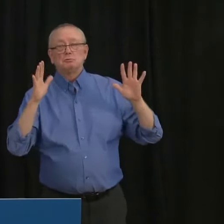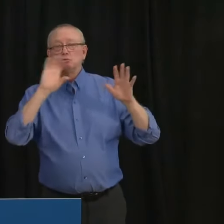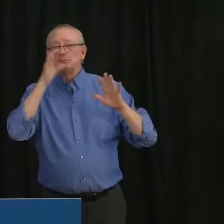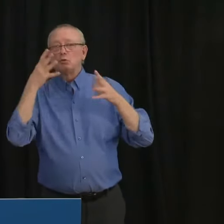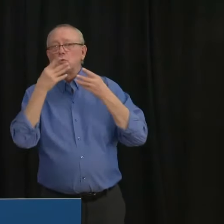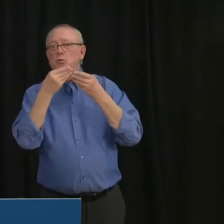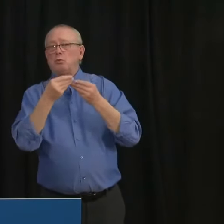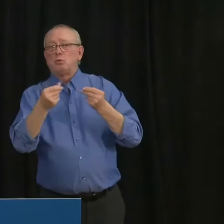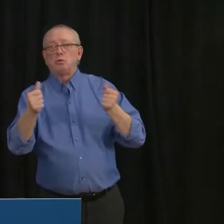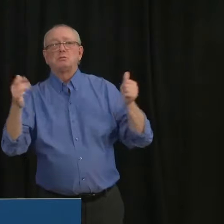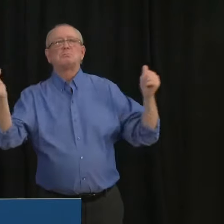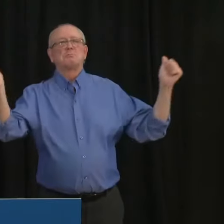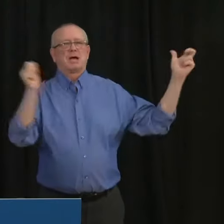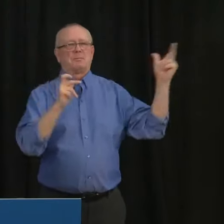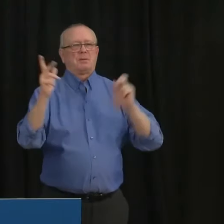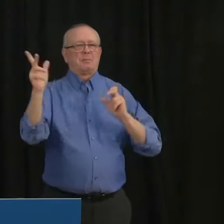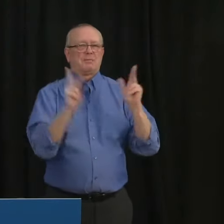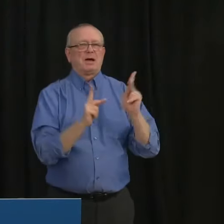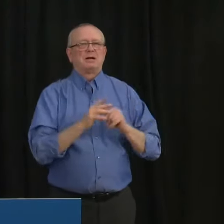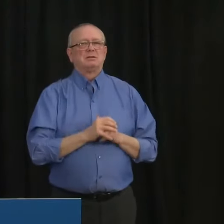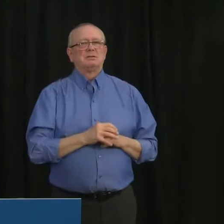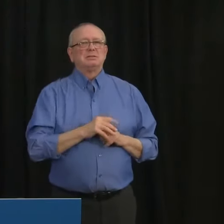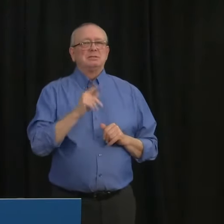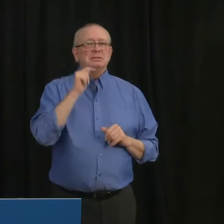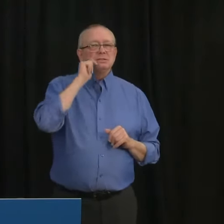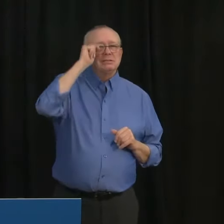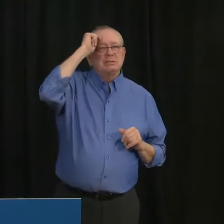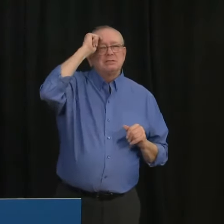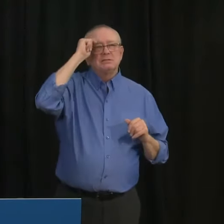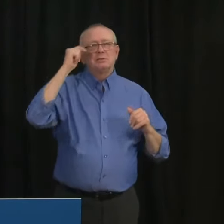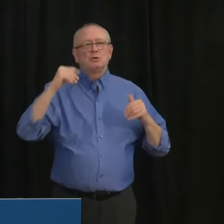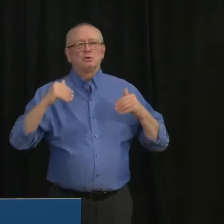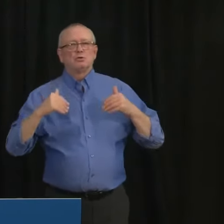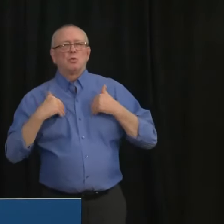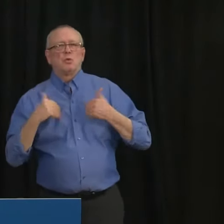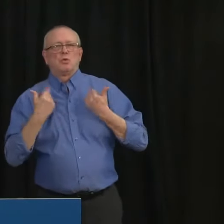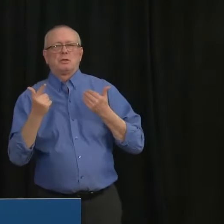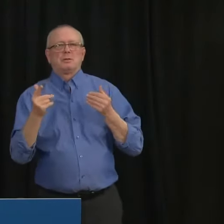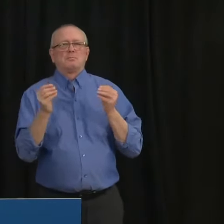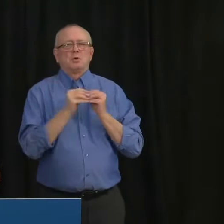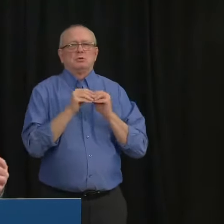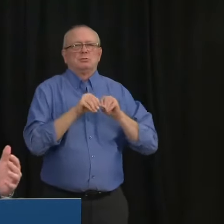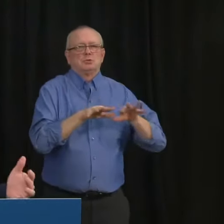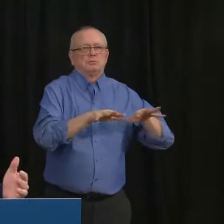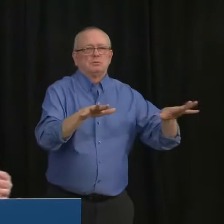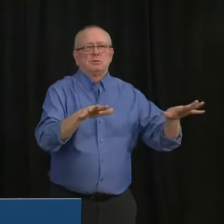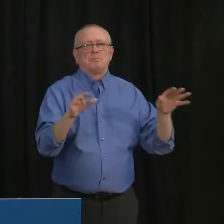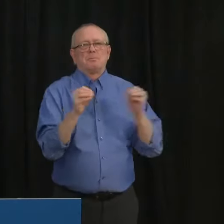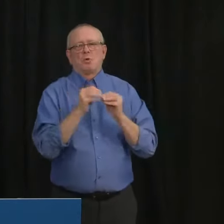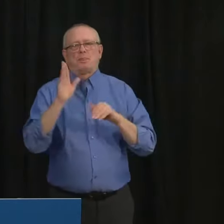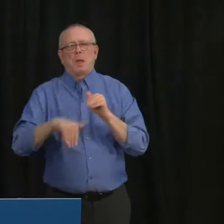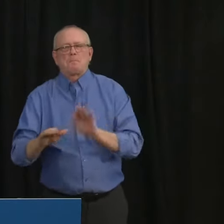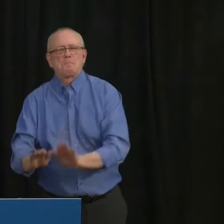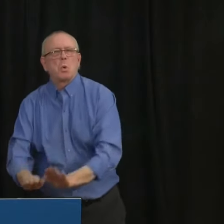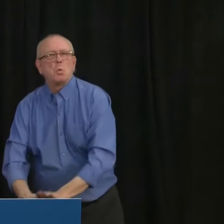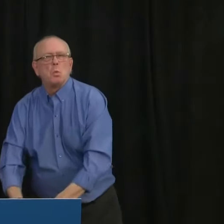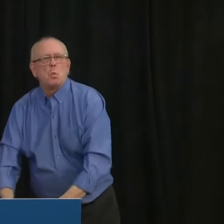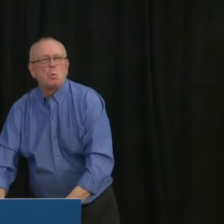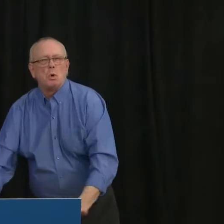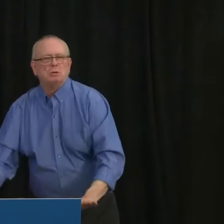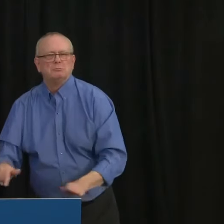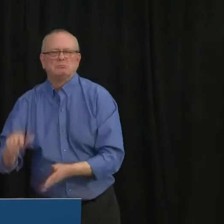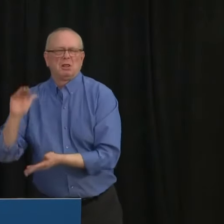virus than younger children. A longer period away from the school for these older students will help to reduce broader community